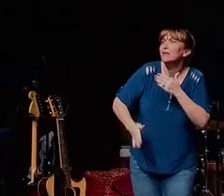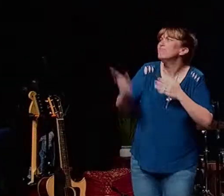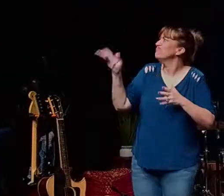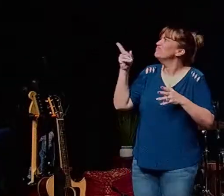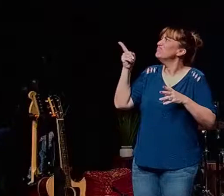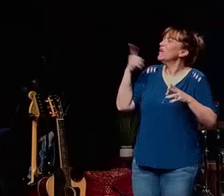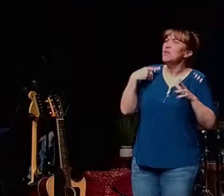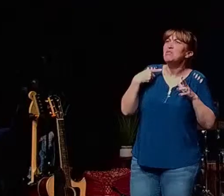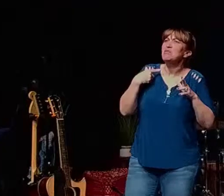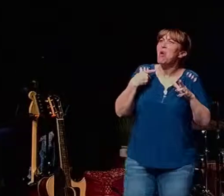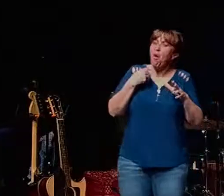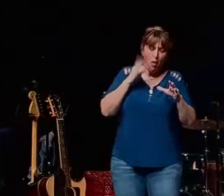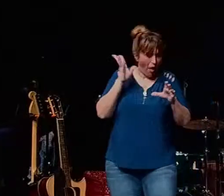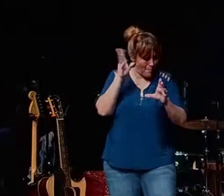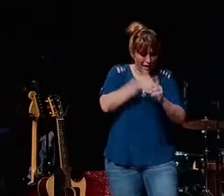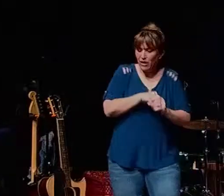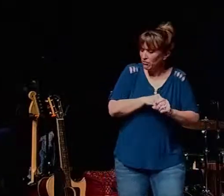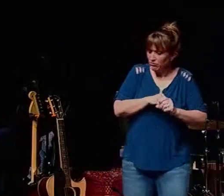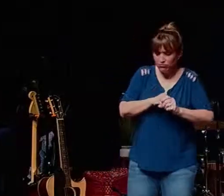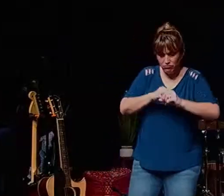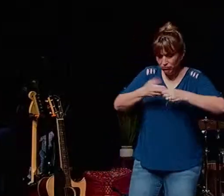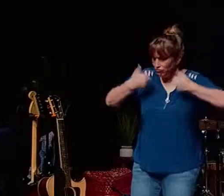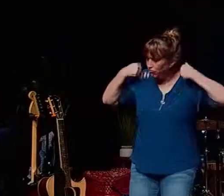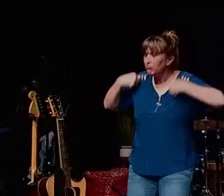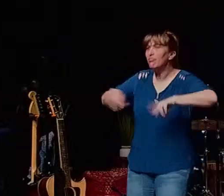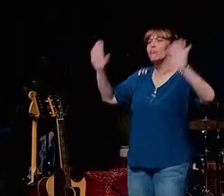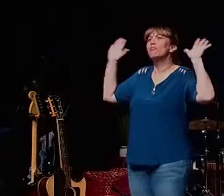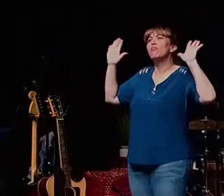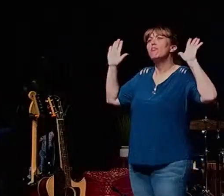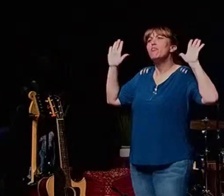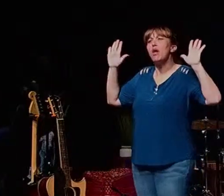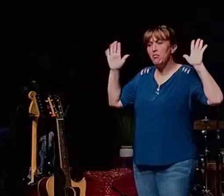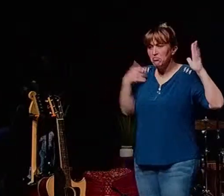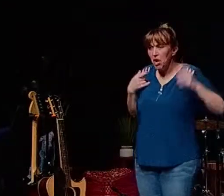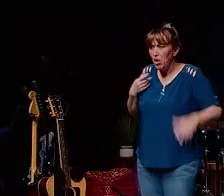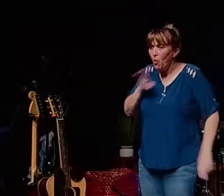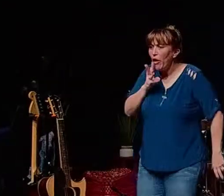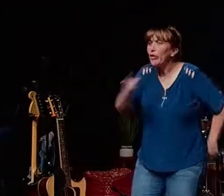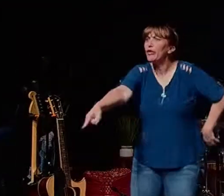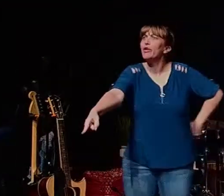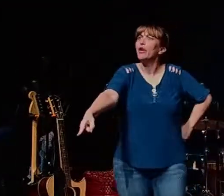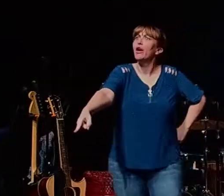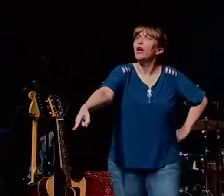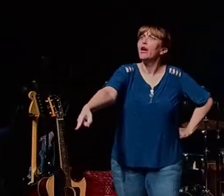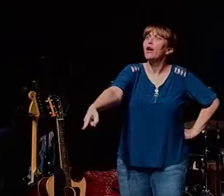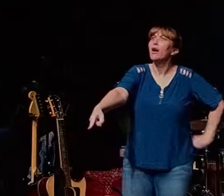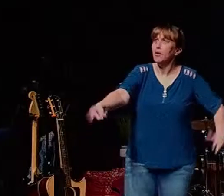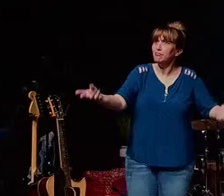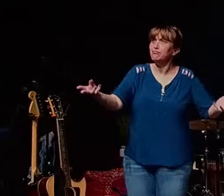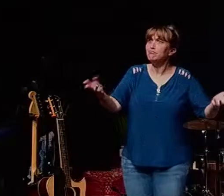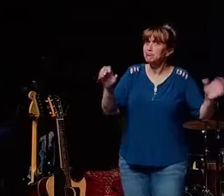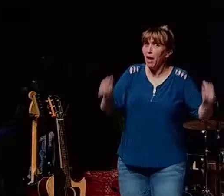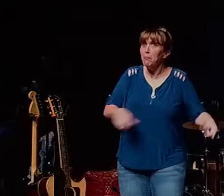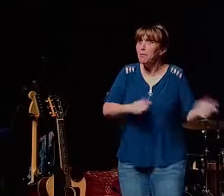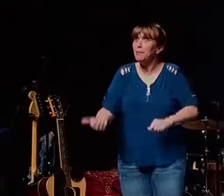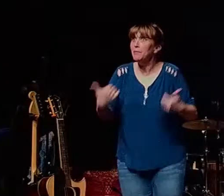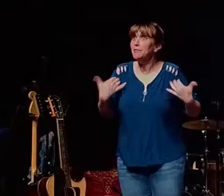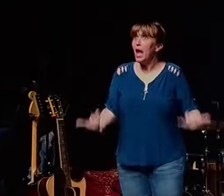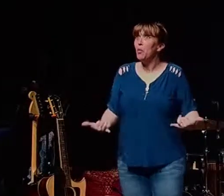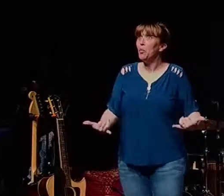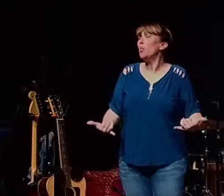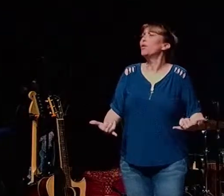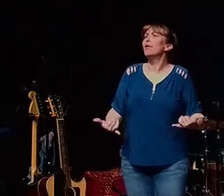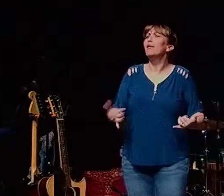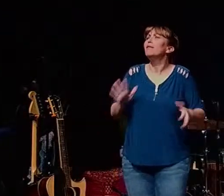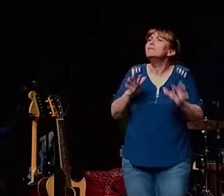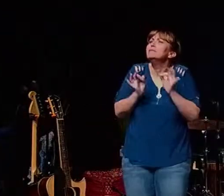and you turn yourself in and you basically say hey here's some water can we do this that